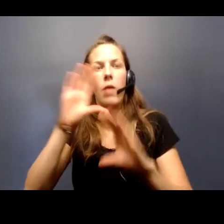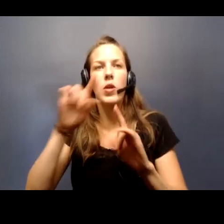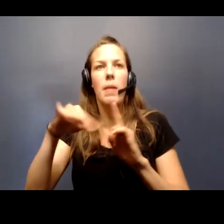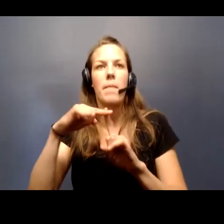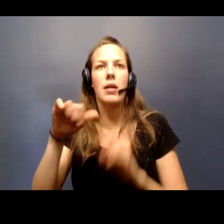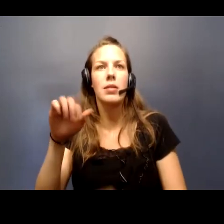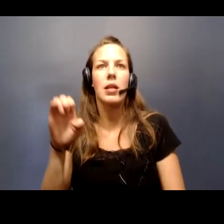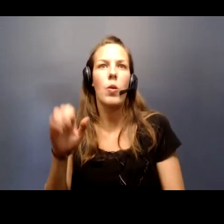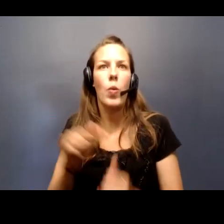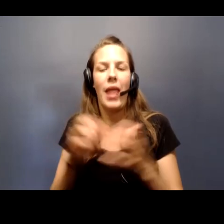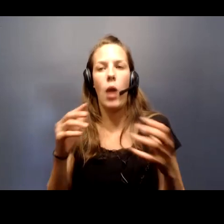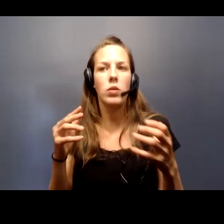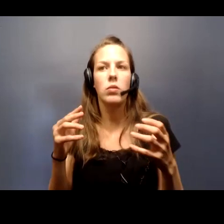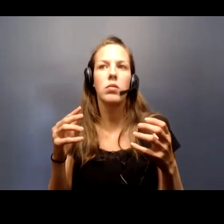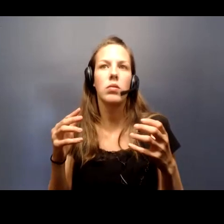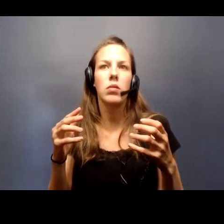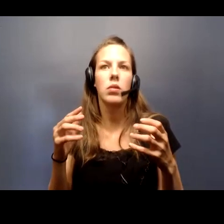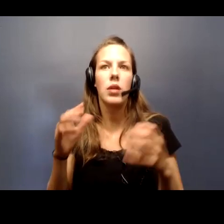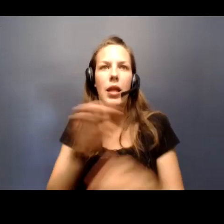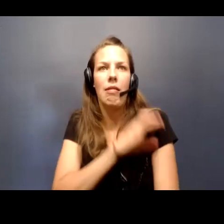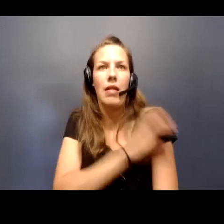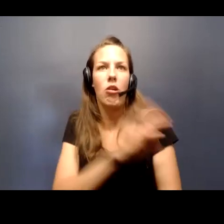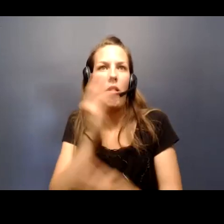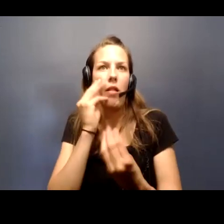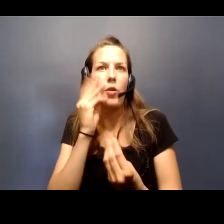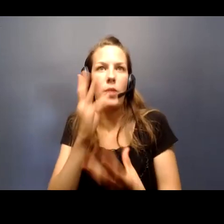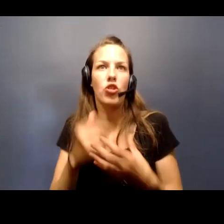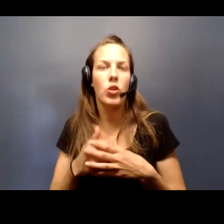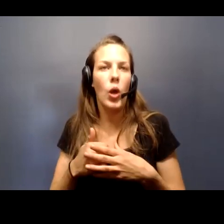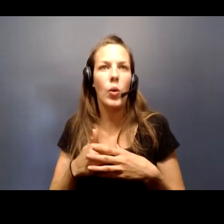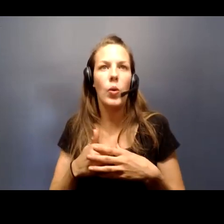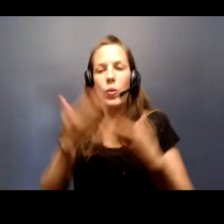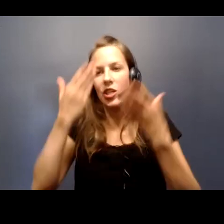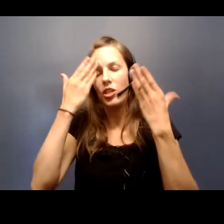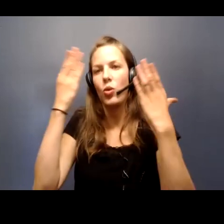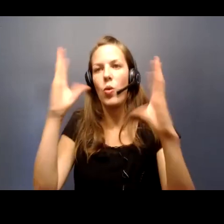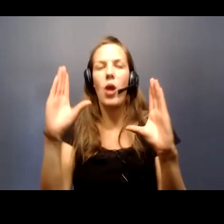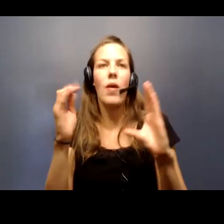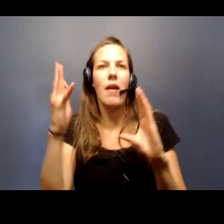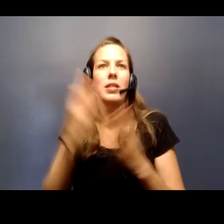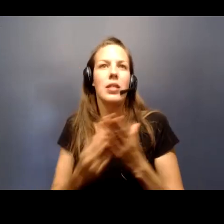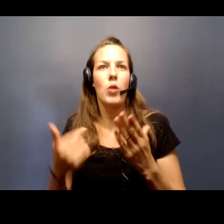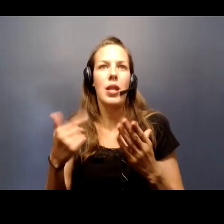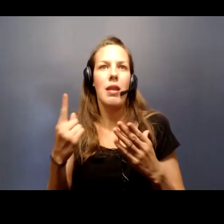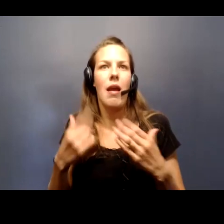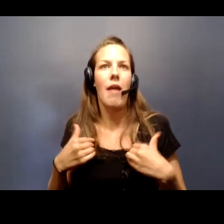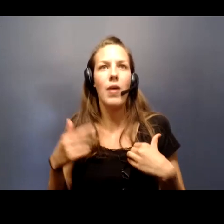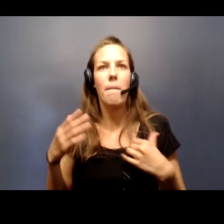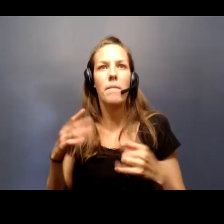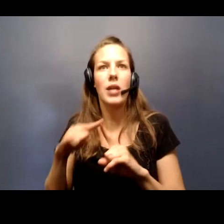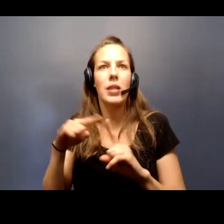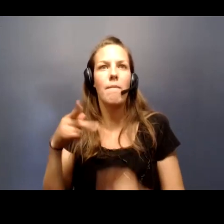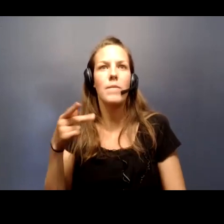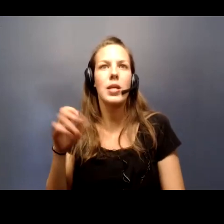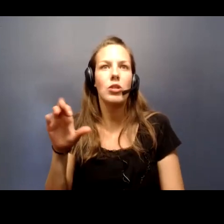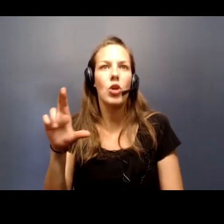cases without any clinical information. We just don't know if somebody's got a positive PCR in